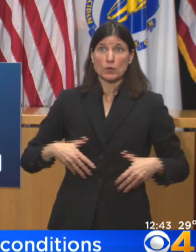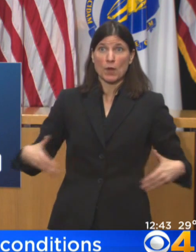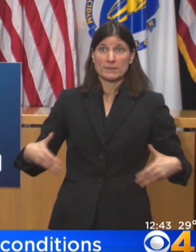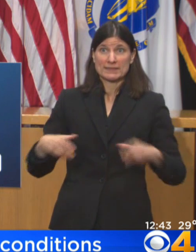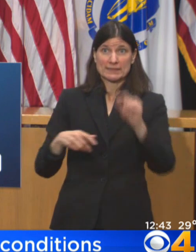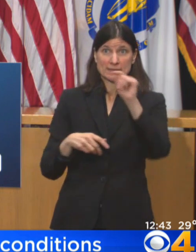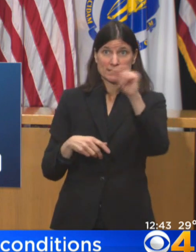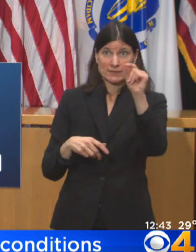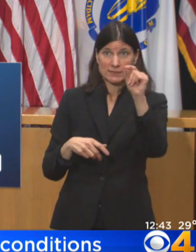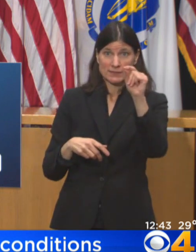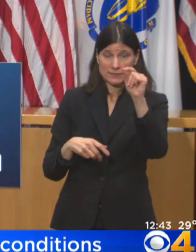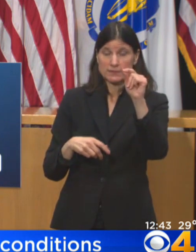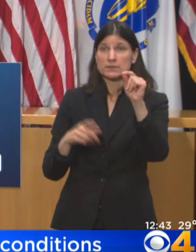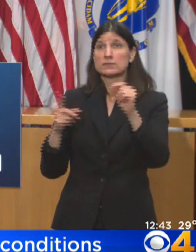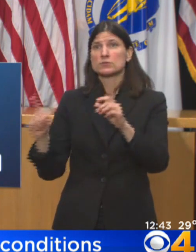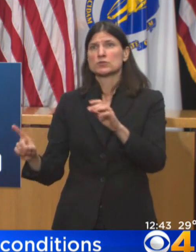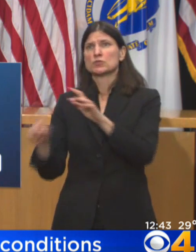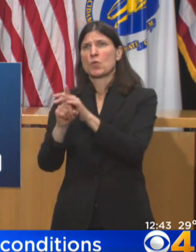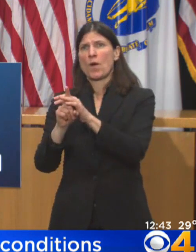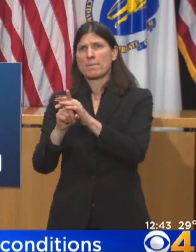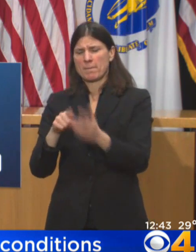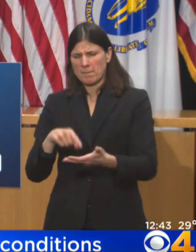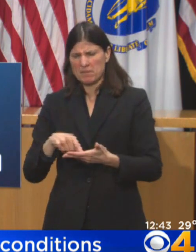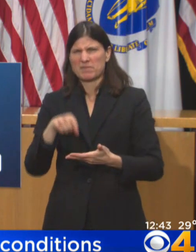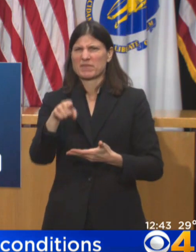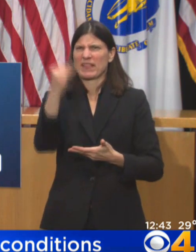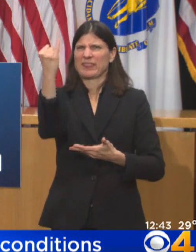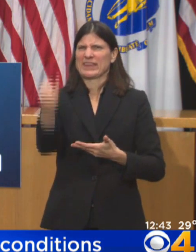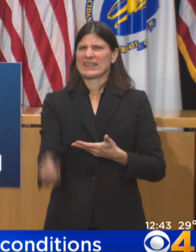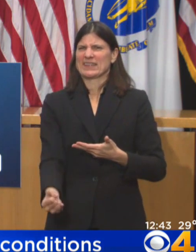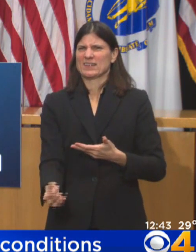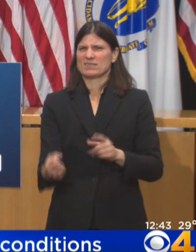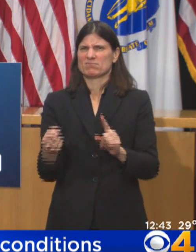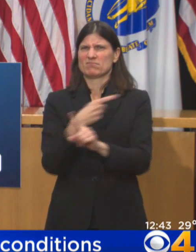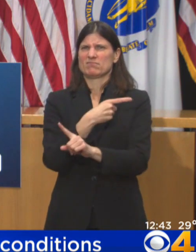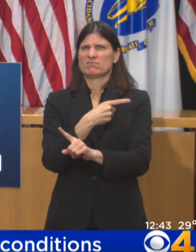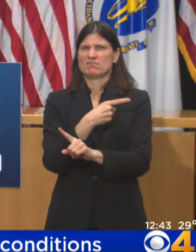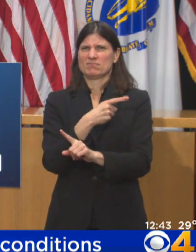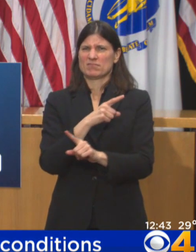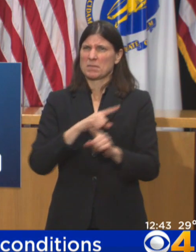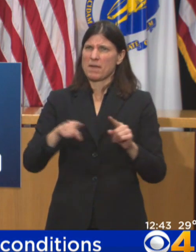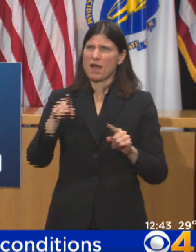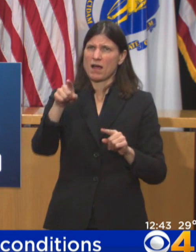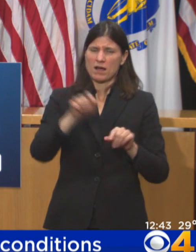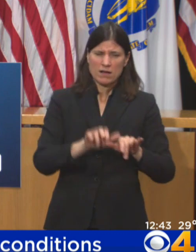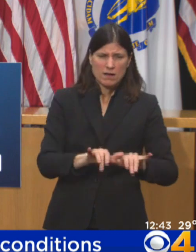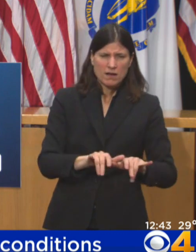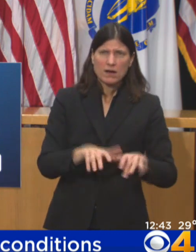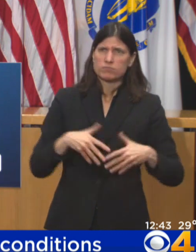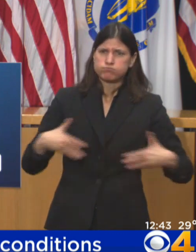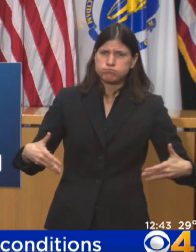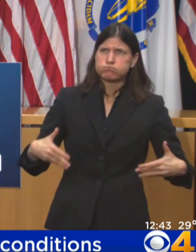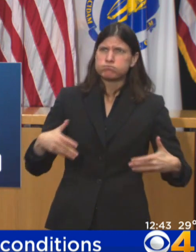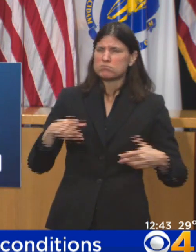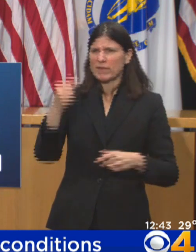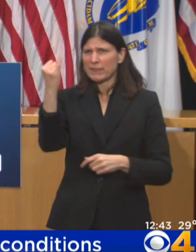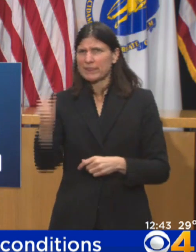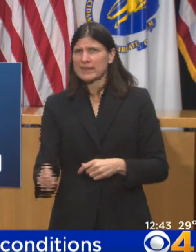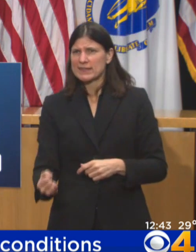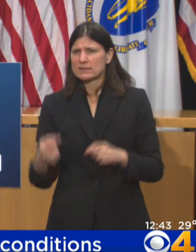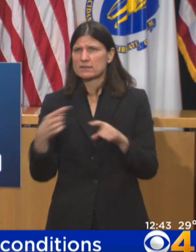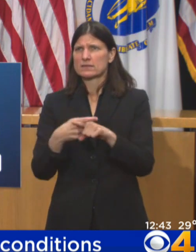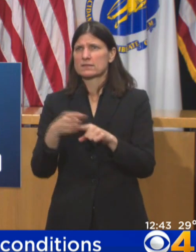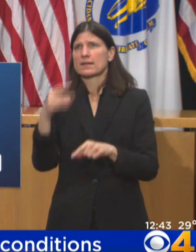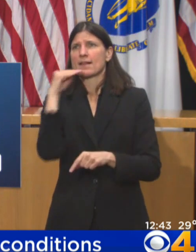they probably would not be able to do that. But I think the goal here is to recognize and